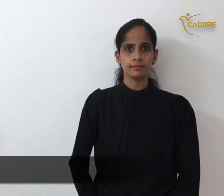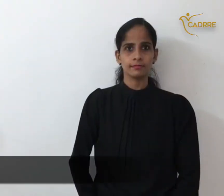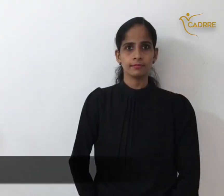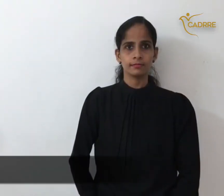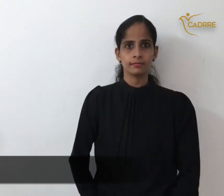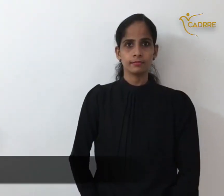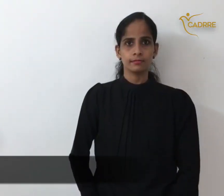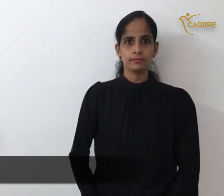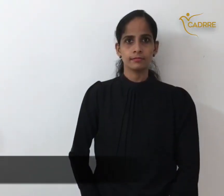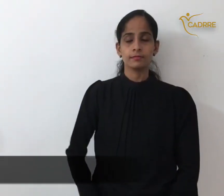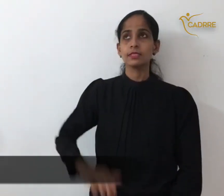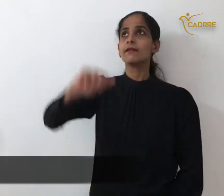water